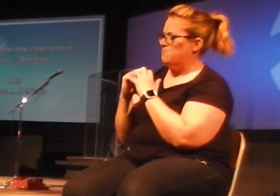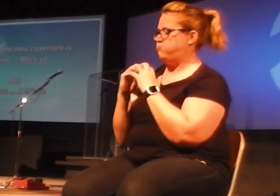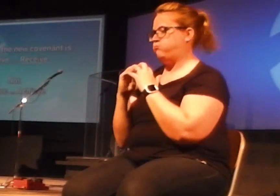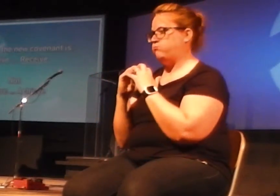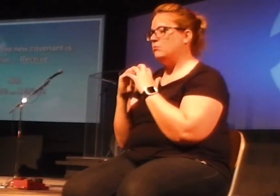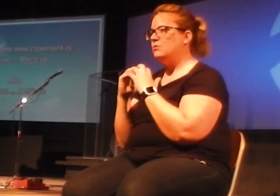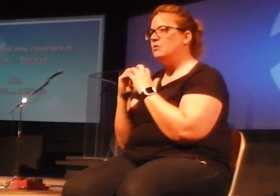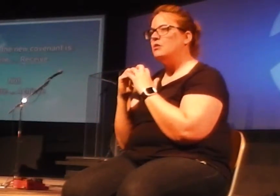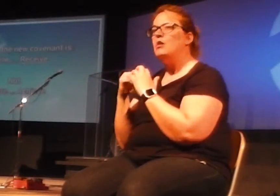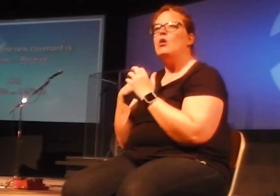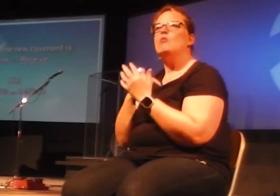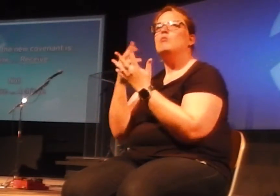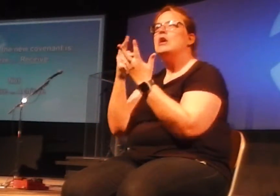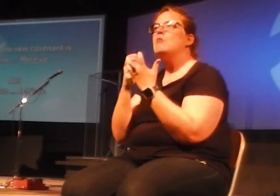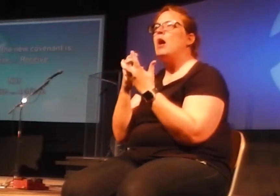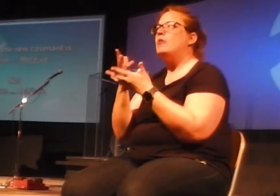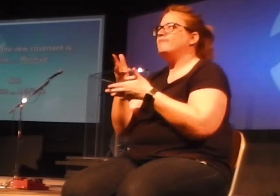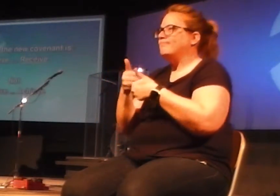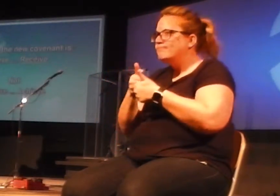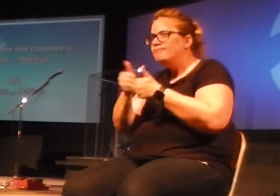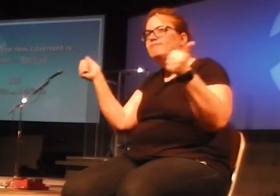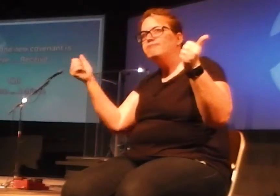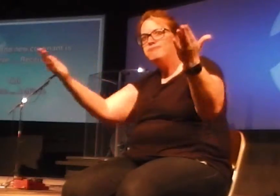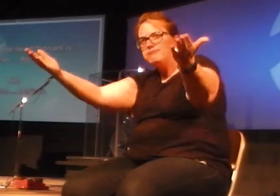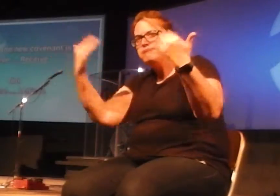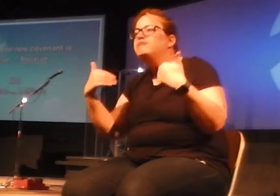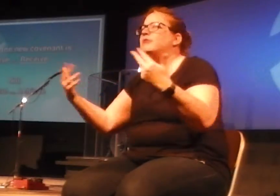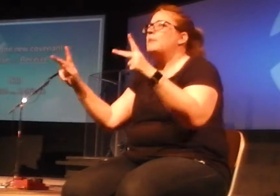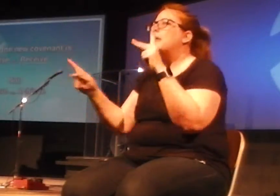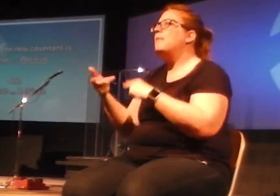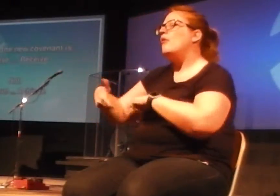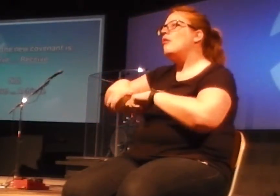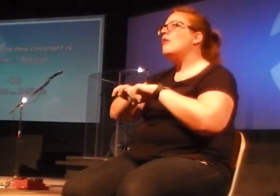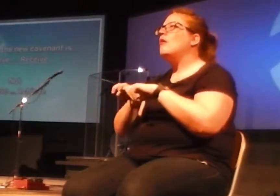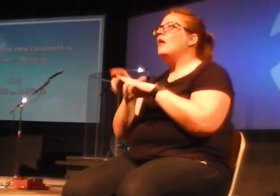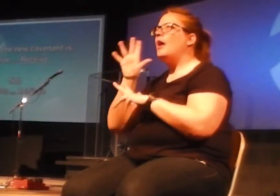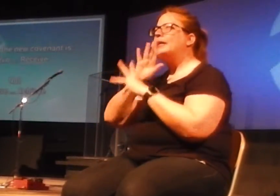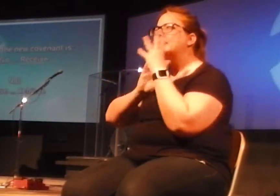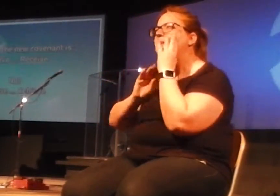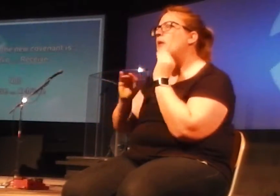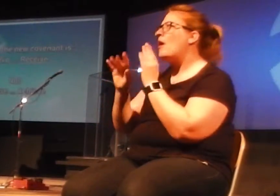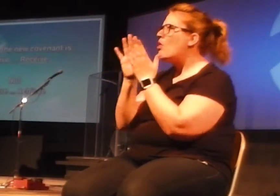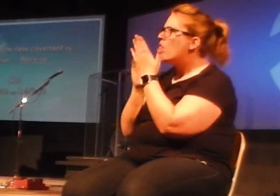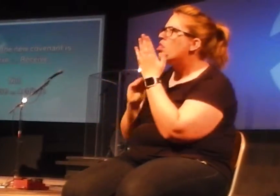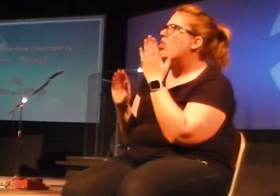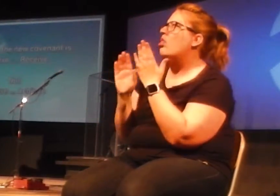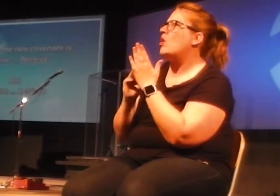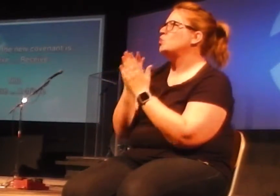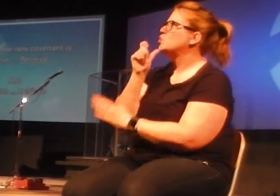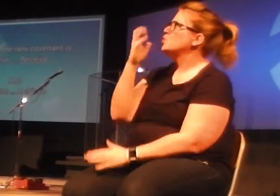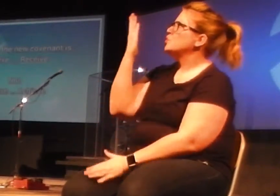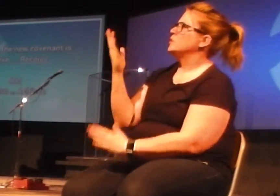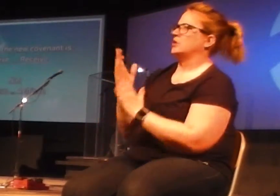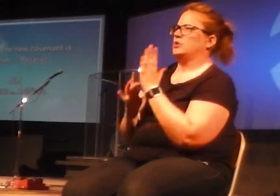We wanted to be a place where people could come and just experience and explore who Jesus was in